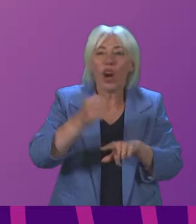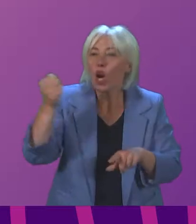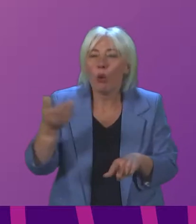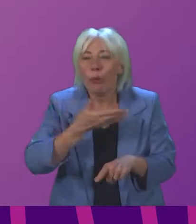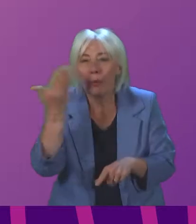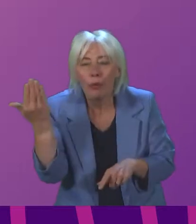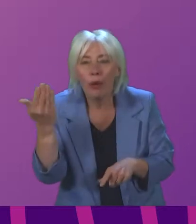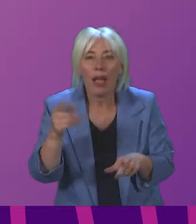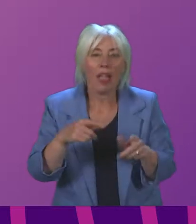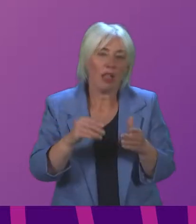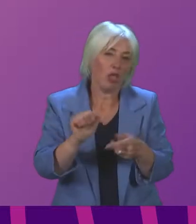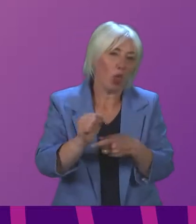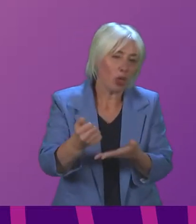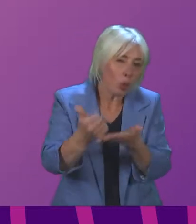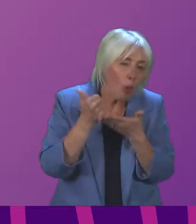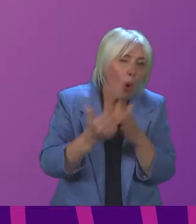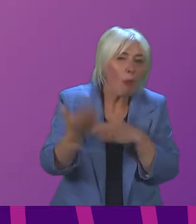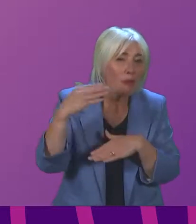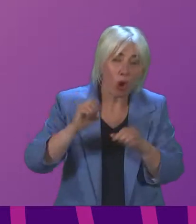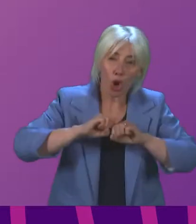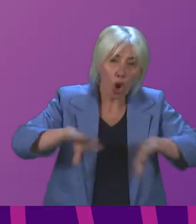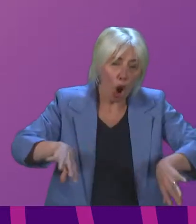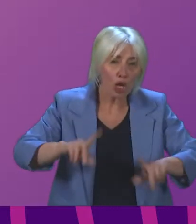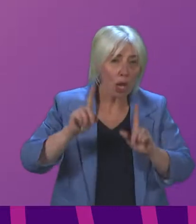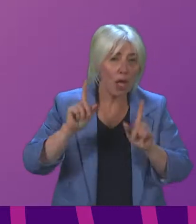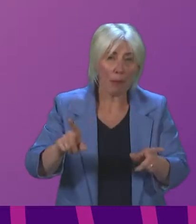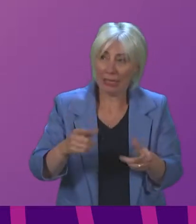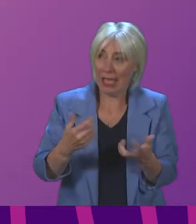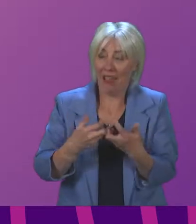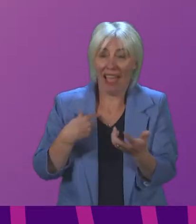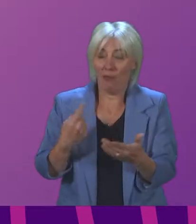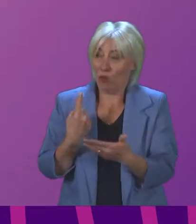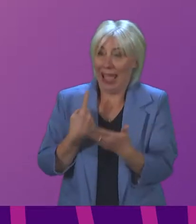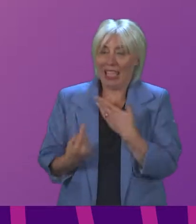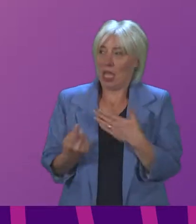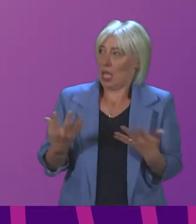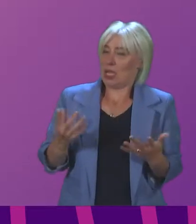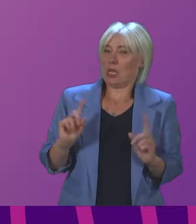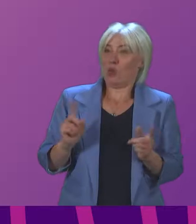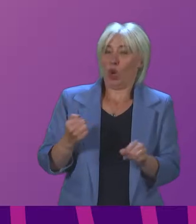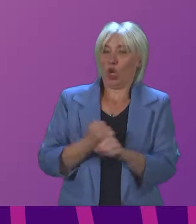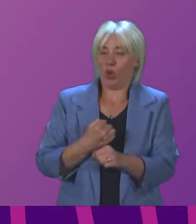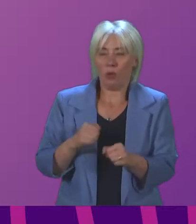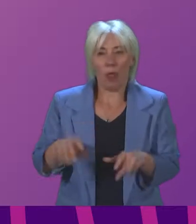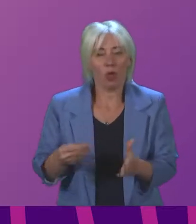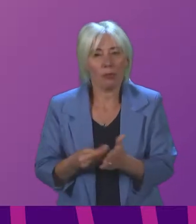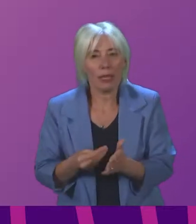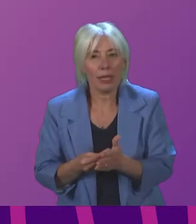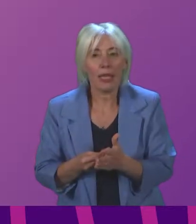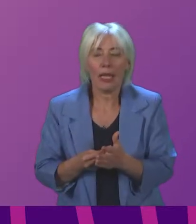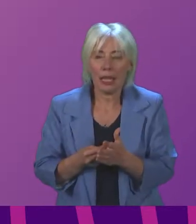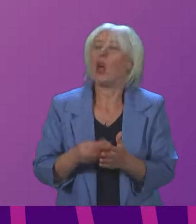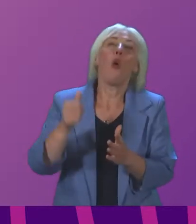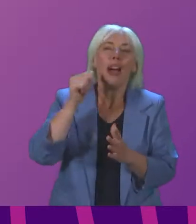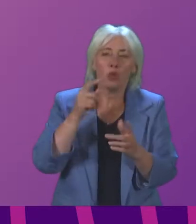the support and protections have gone. We do, though, have the benefit of hindsight. We can learn from where we went wrong, perhaps understandably, when things didn't work,